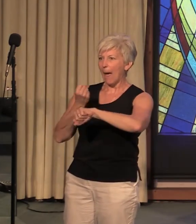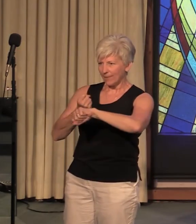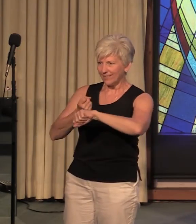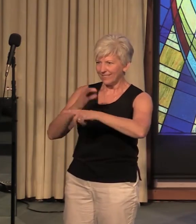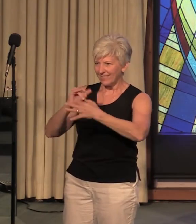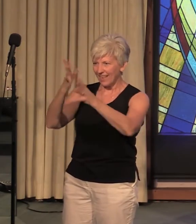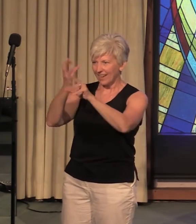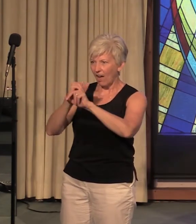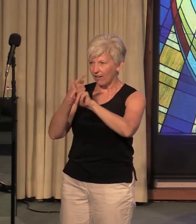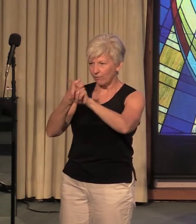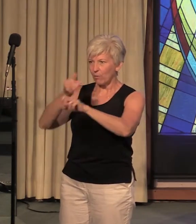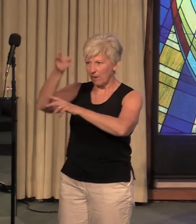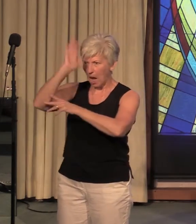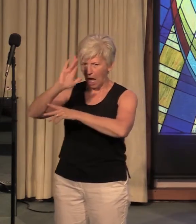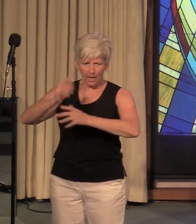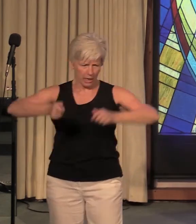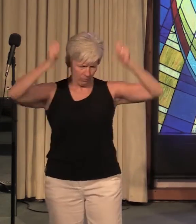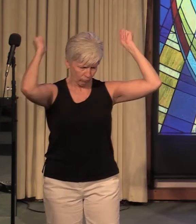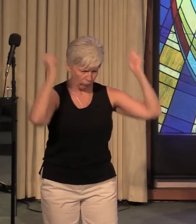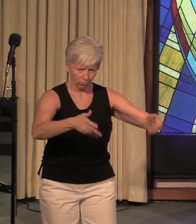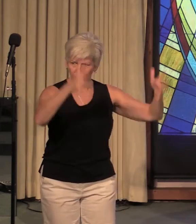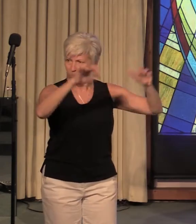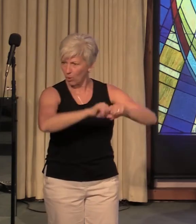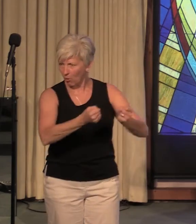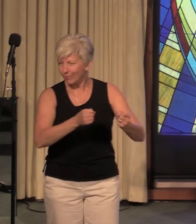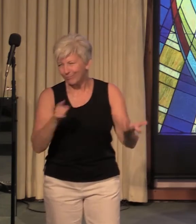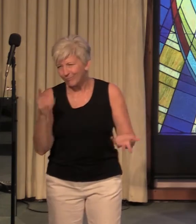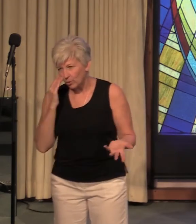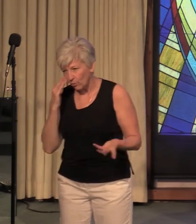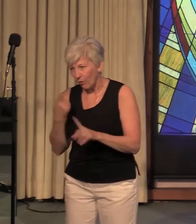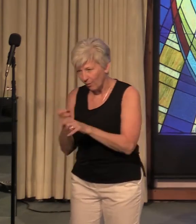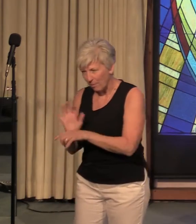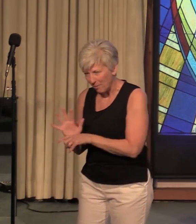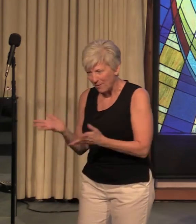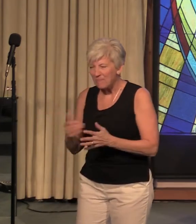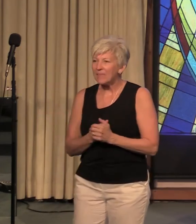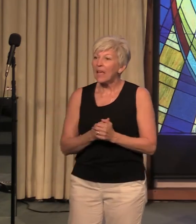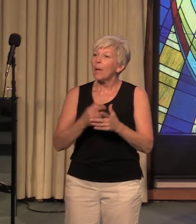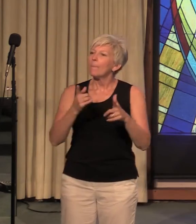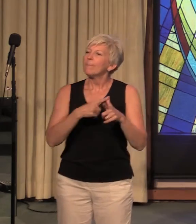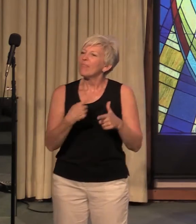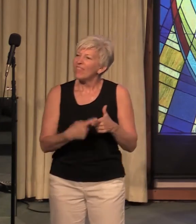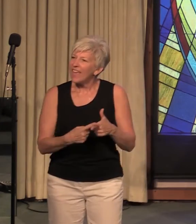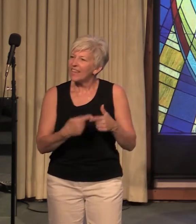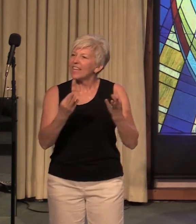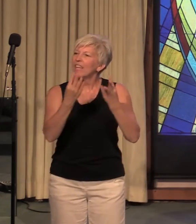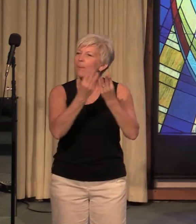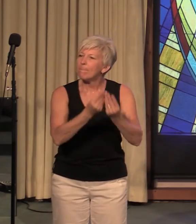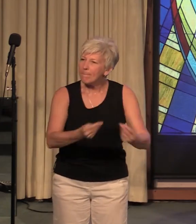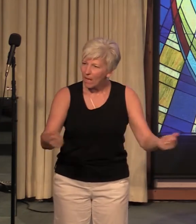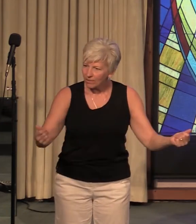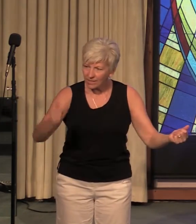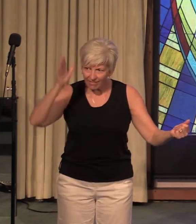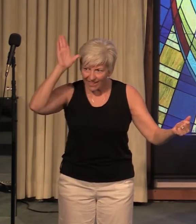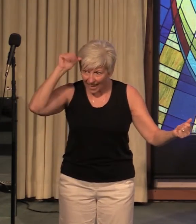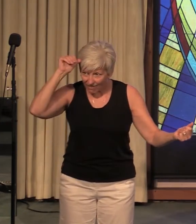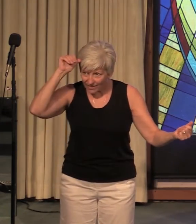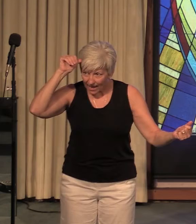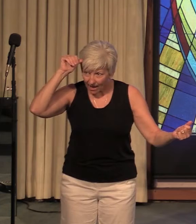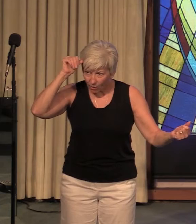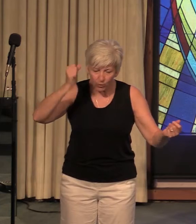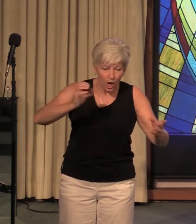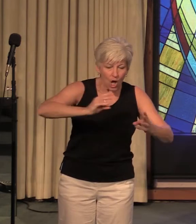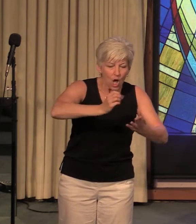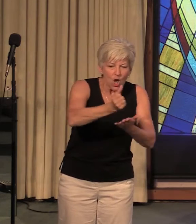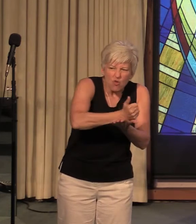right okay but then he melted the calf down ground it